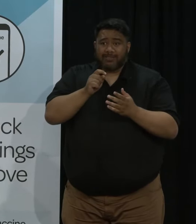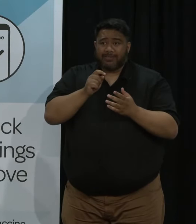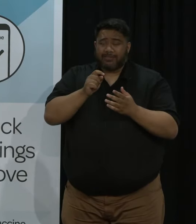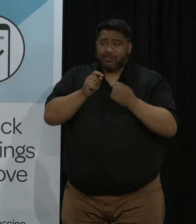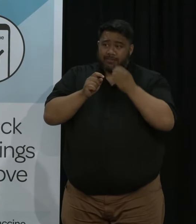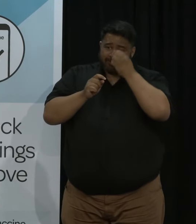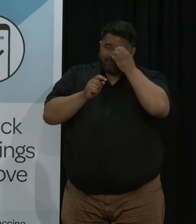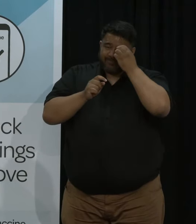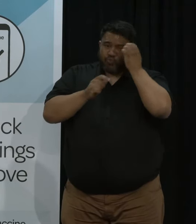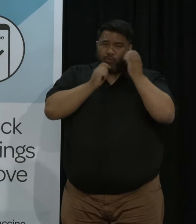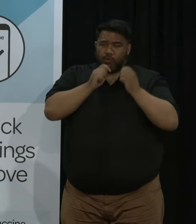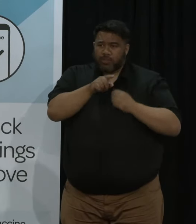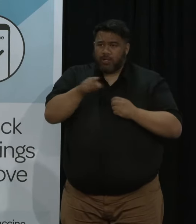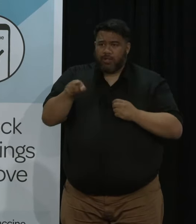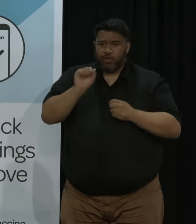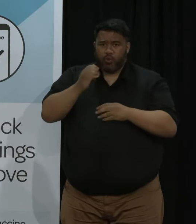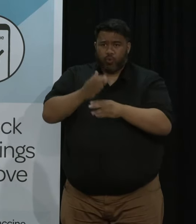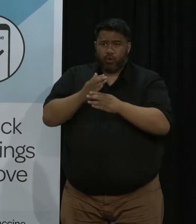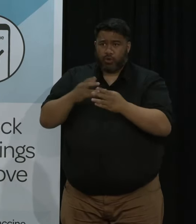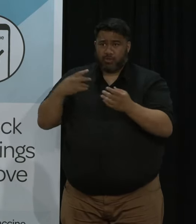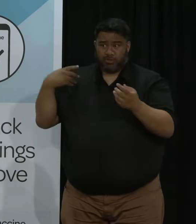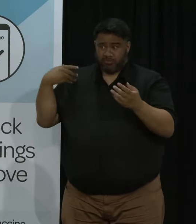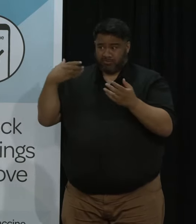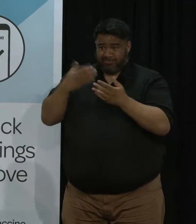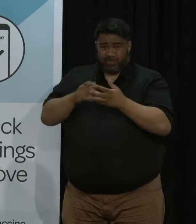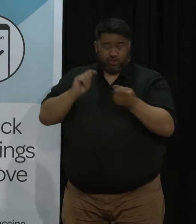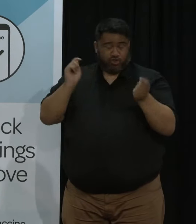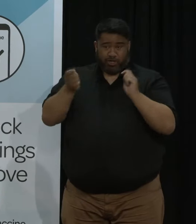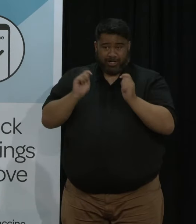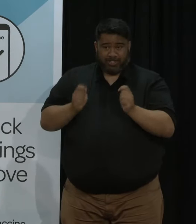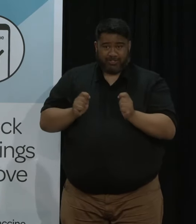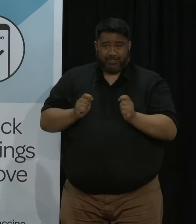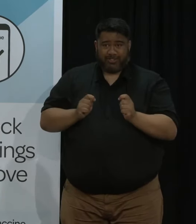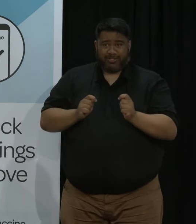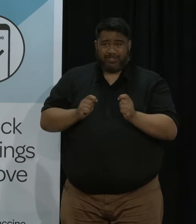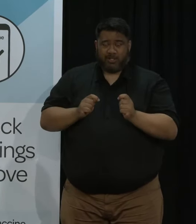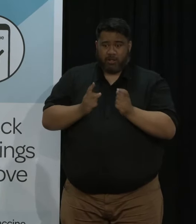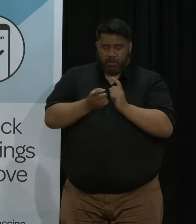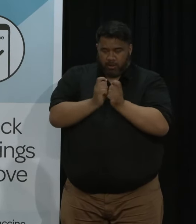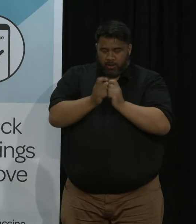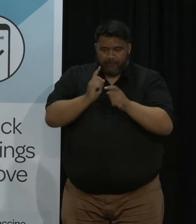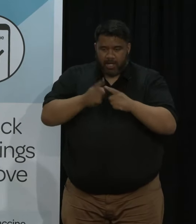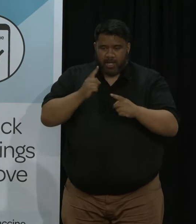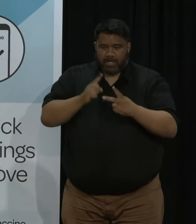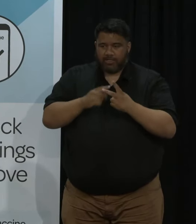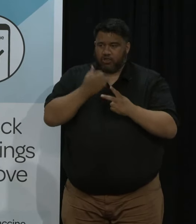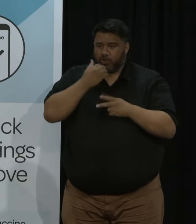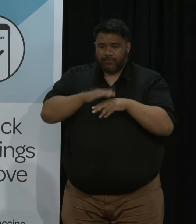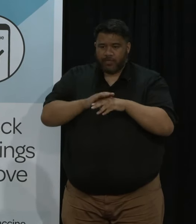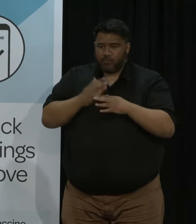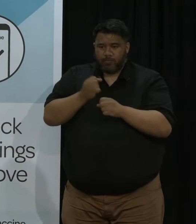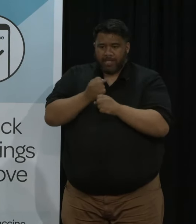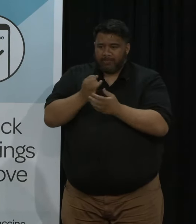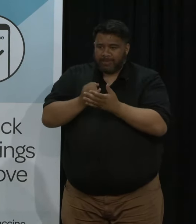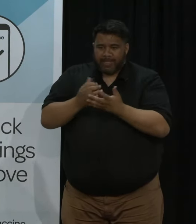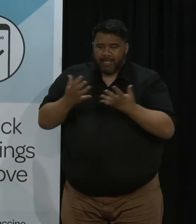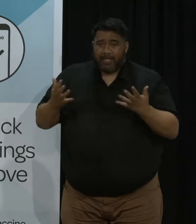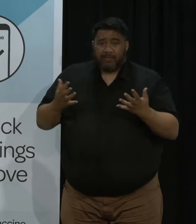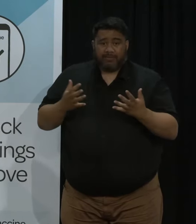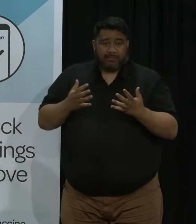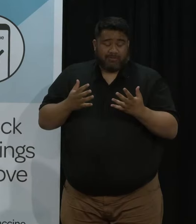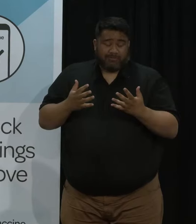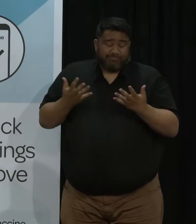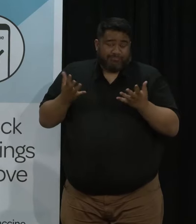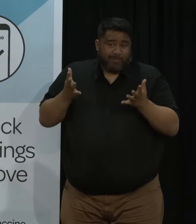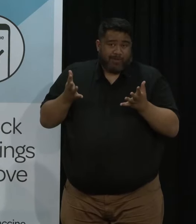rapid and you know very little room for error it's yeah it's a I think it's a different